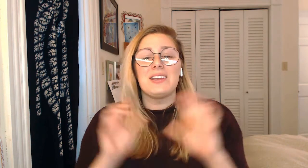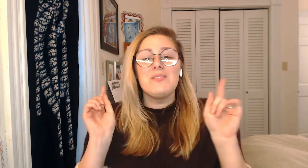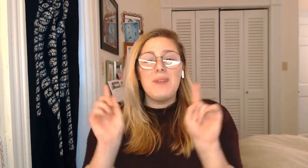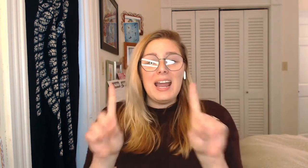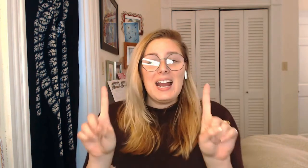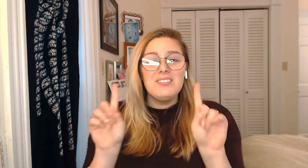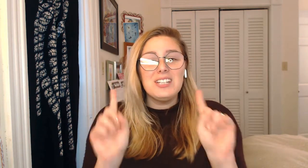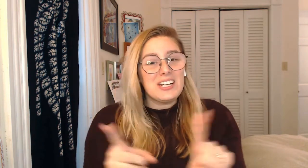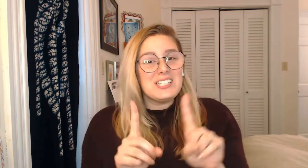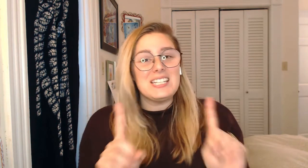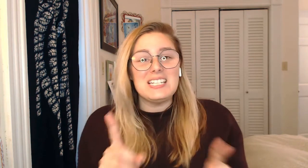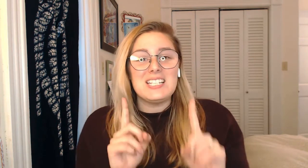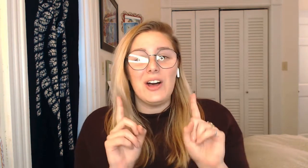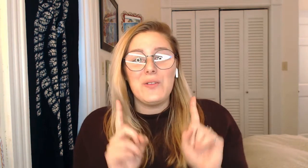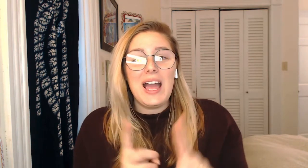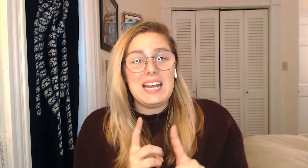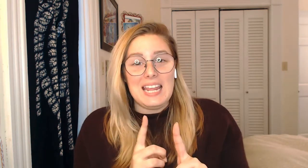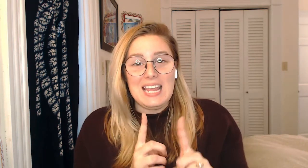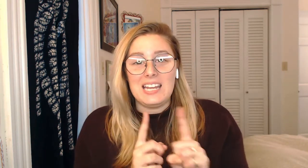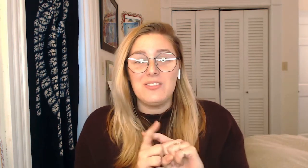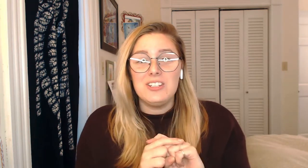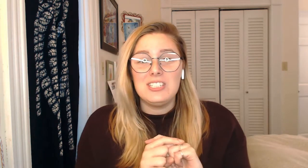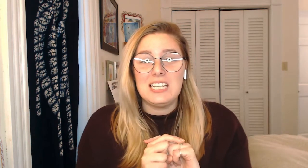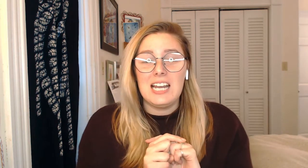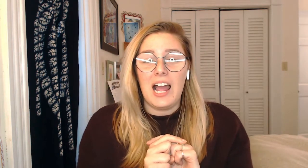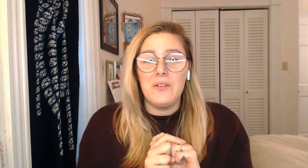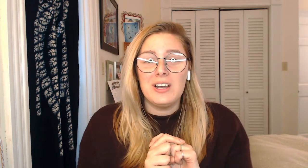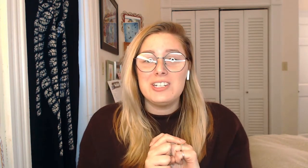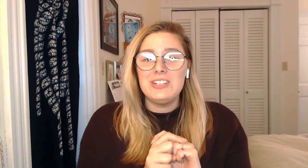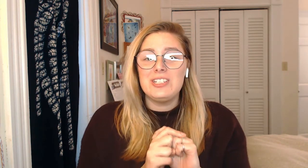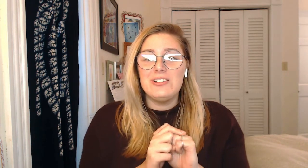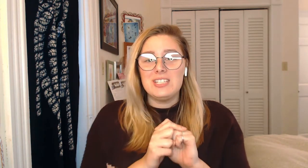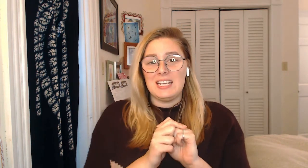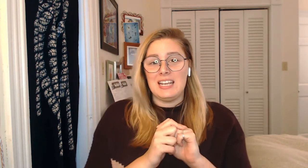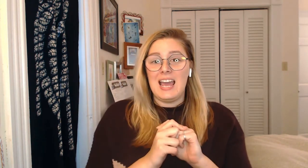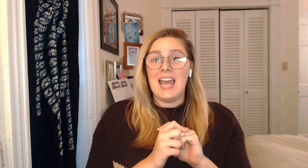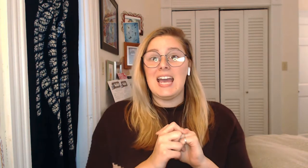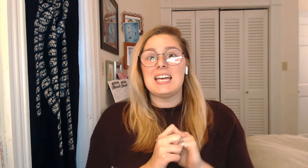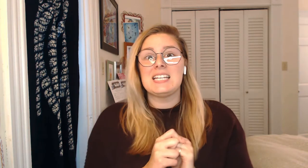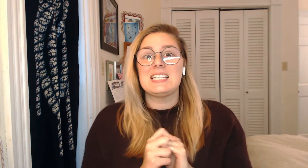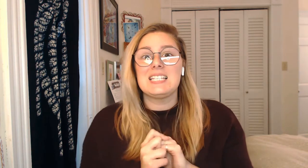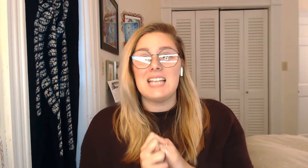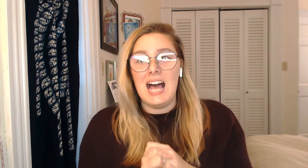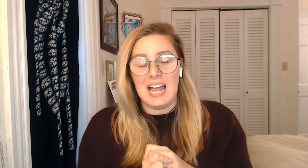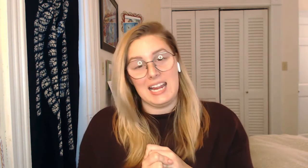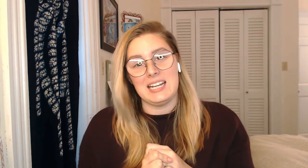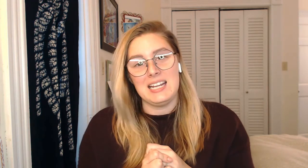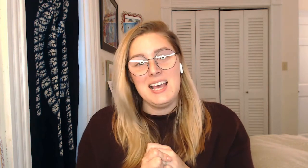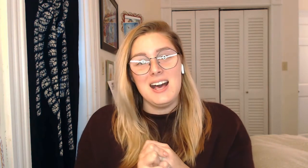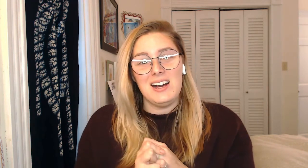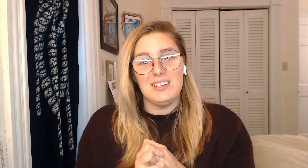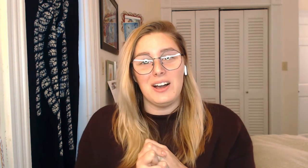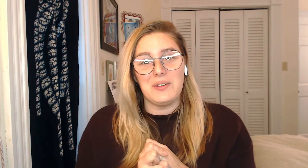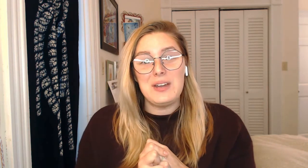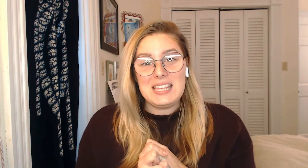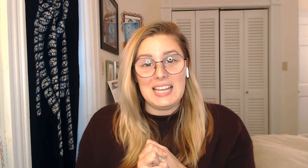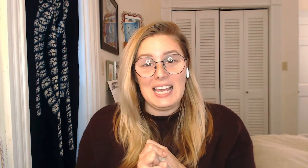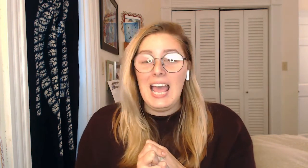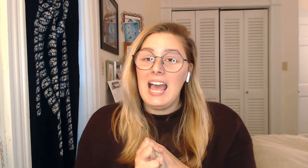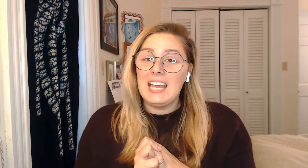might have learned this already. And if you did, I want you to sing and sign along with it. And if